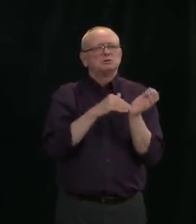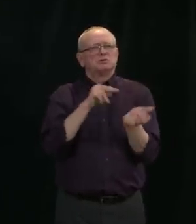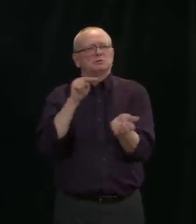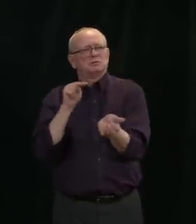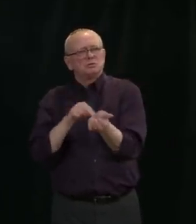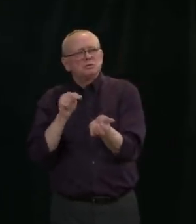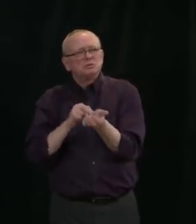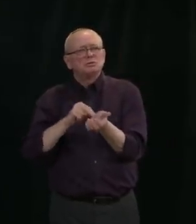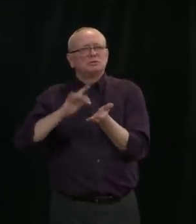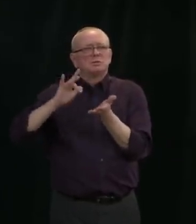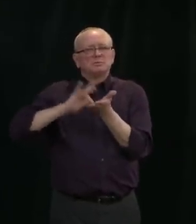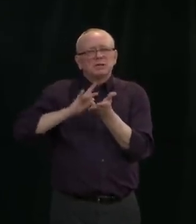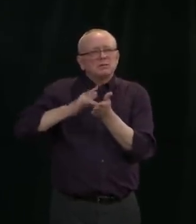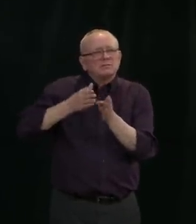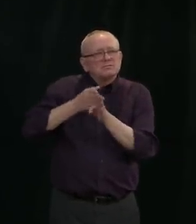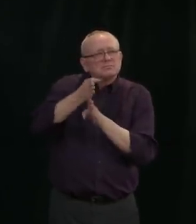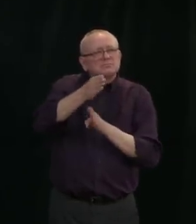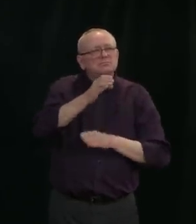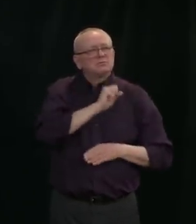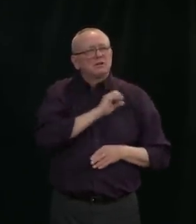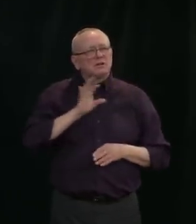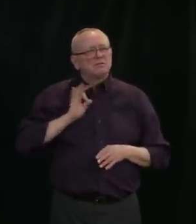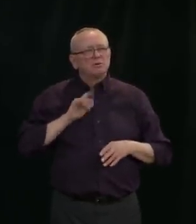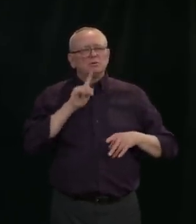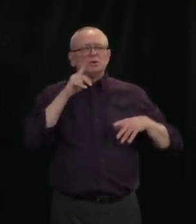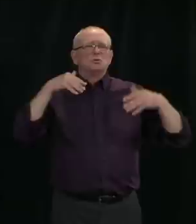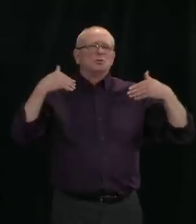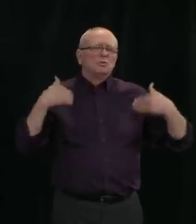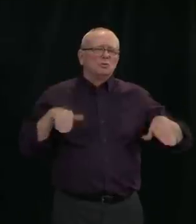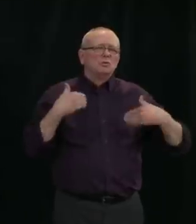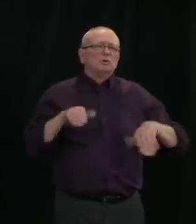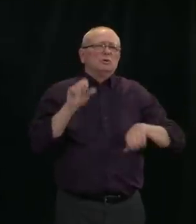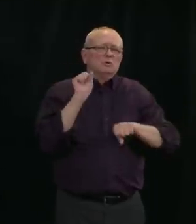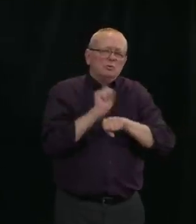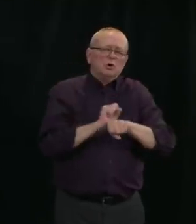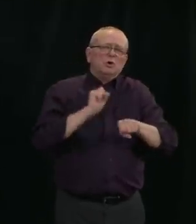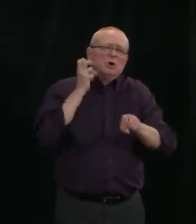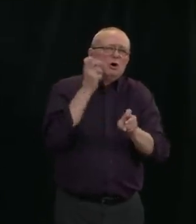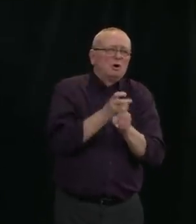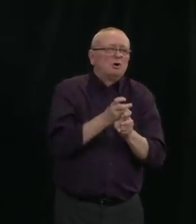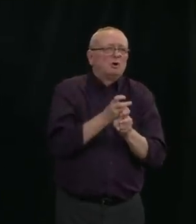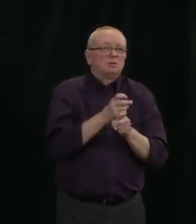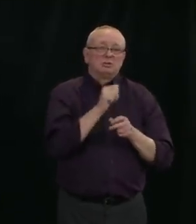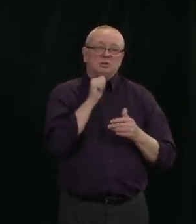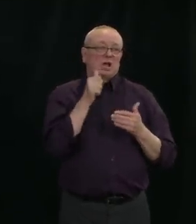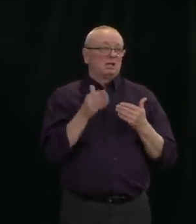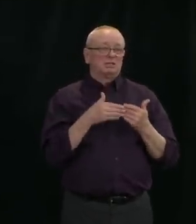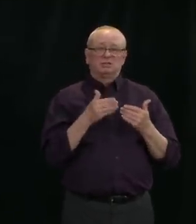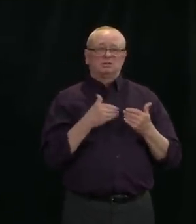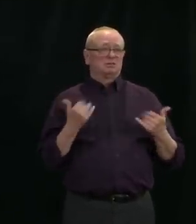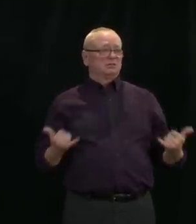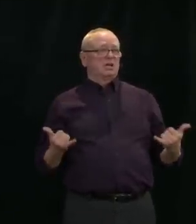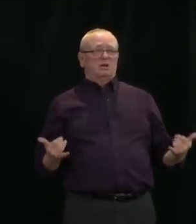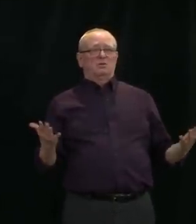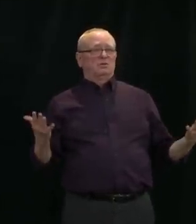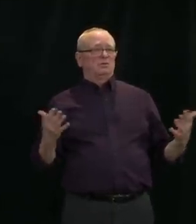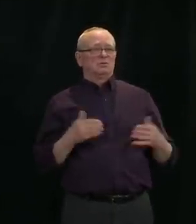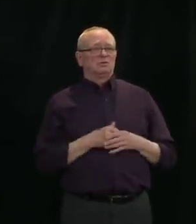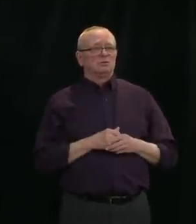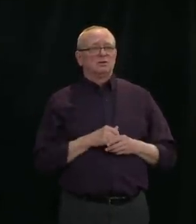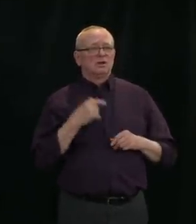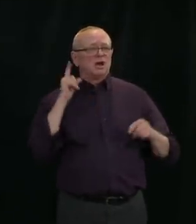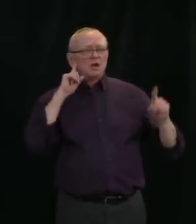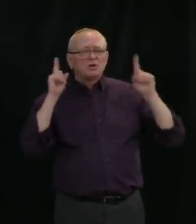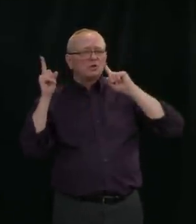tremendous job in a very difficult time. I have recently heard disturbing reports of healthcare professionals experiencing